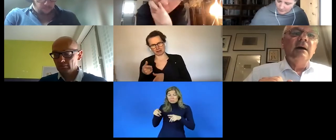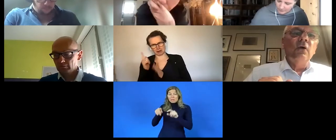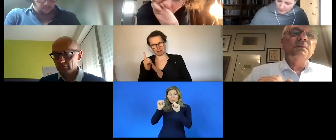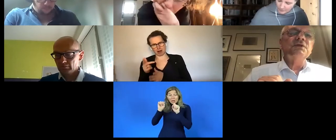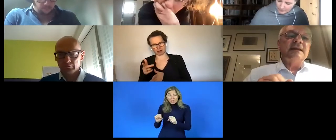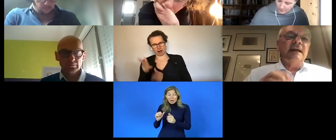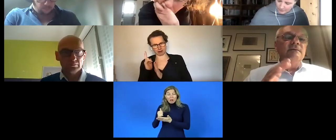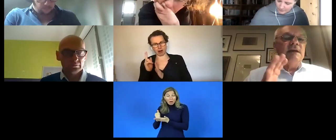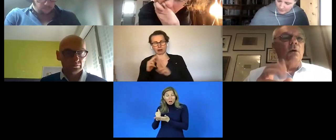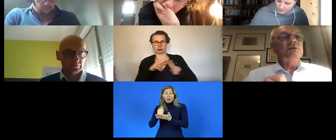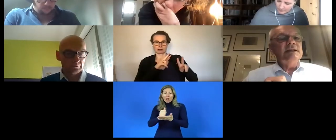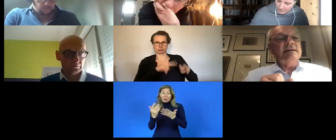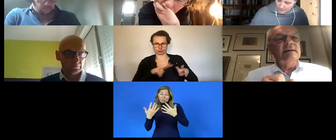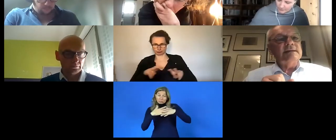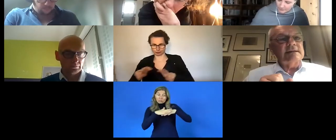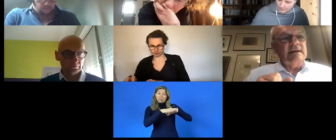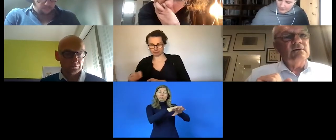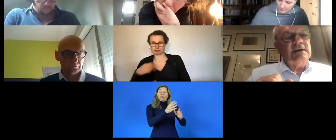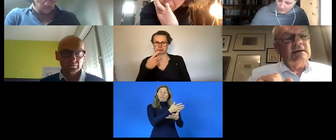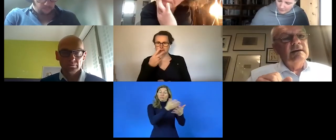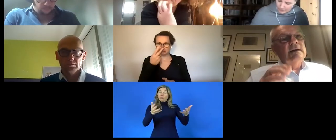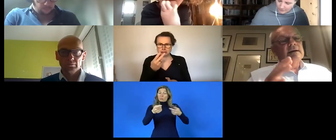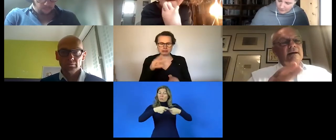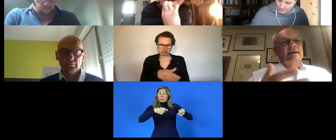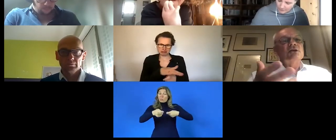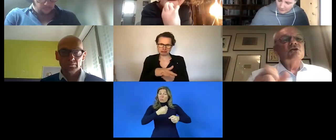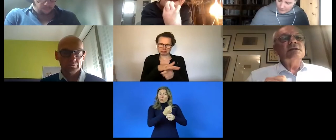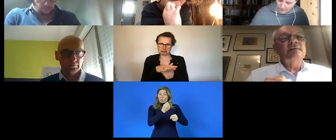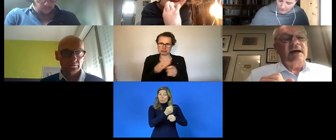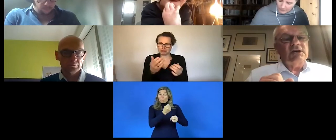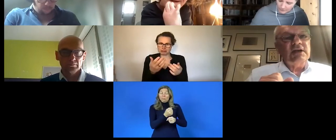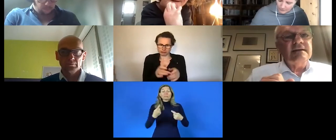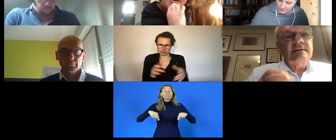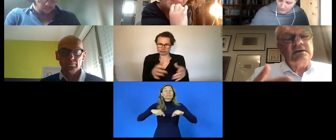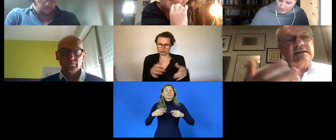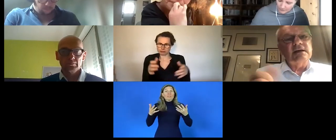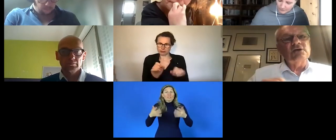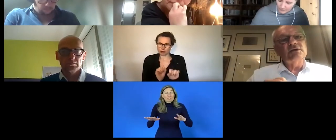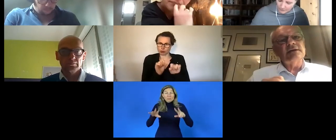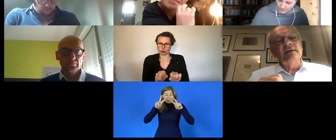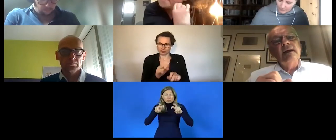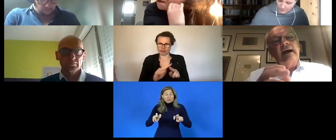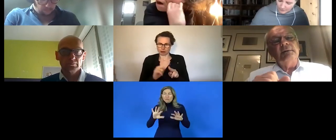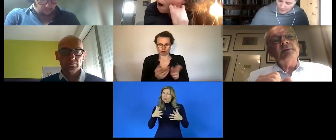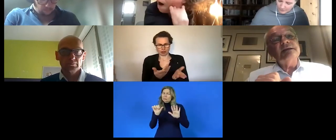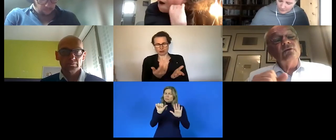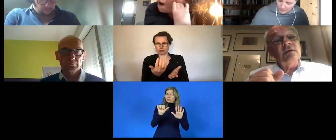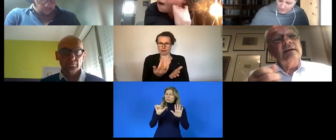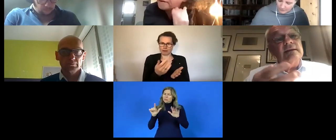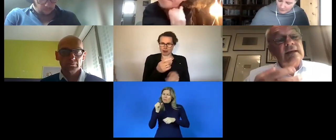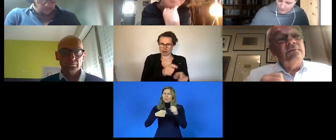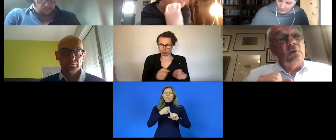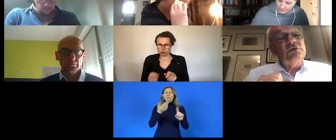integration into the labor market we did a research about six seven years ago to find out